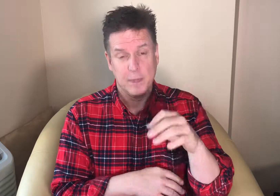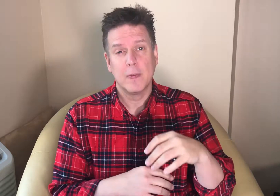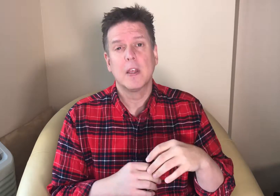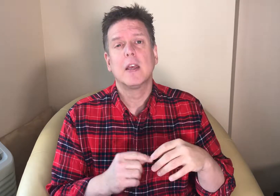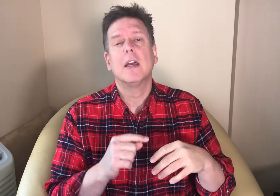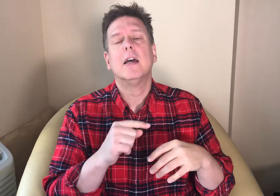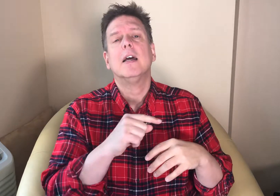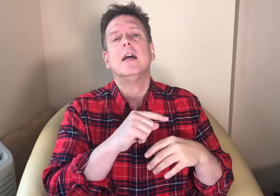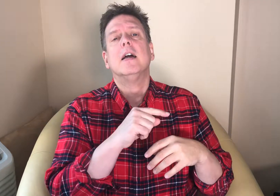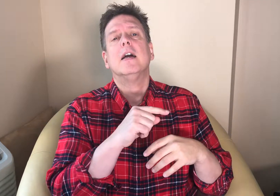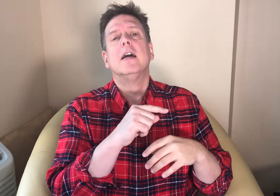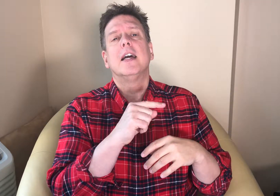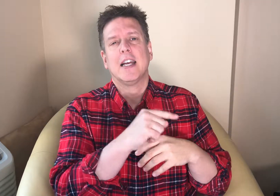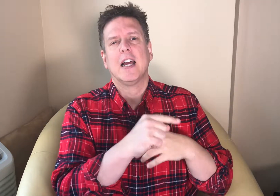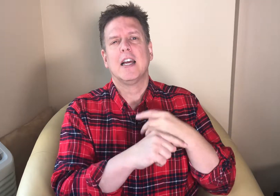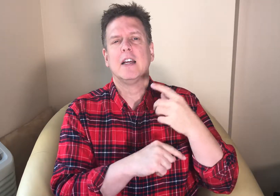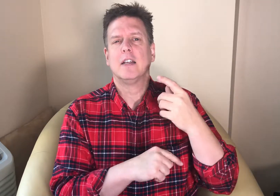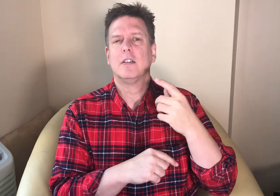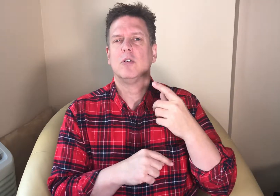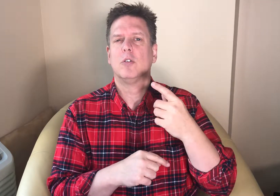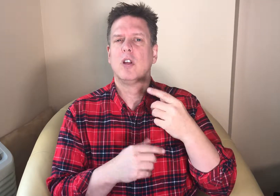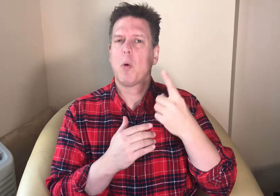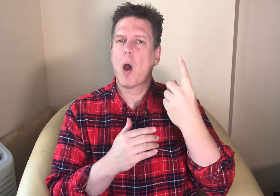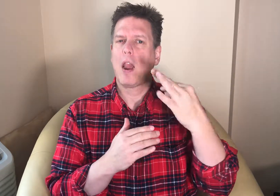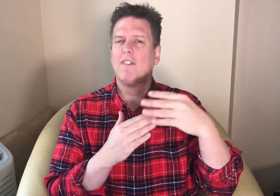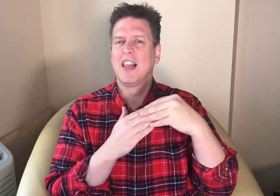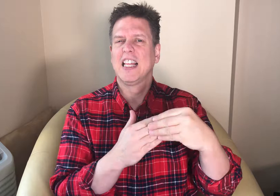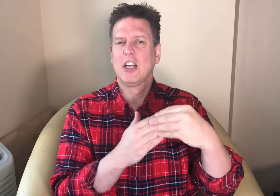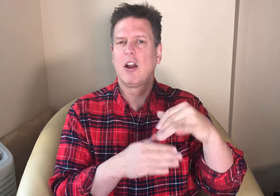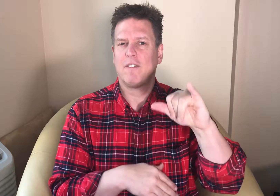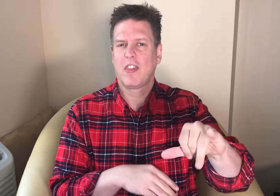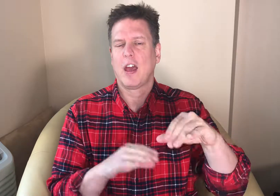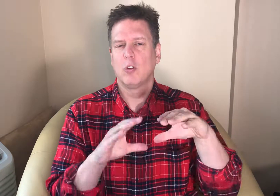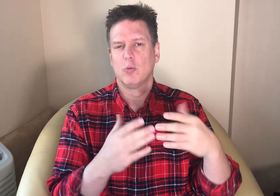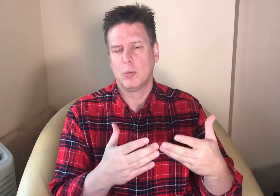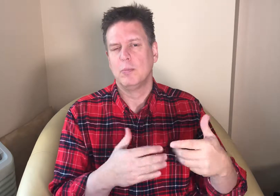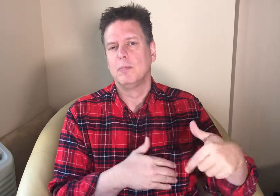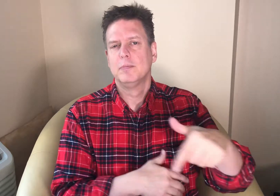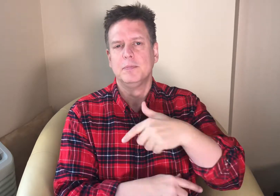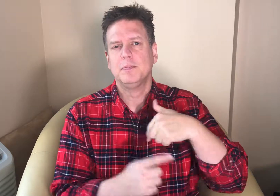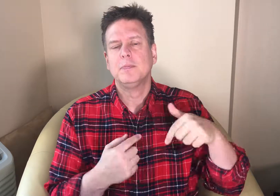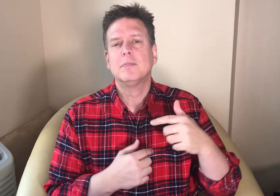he was one of the leaders of that group